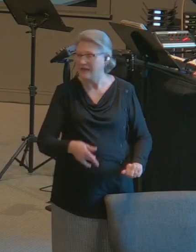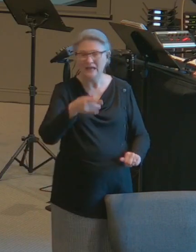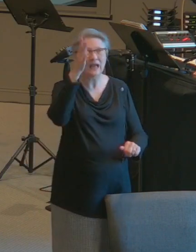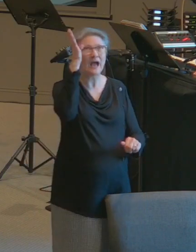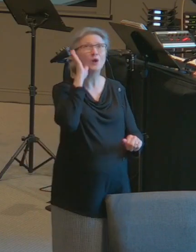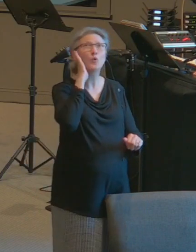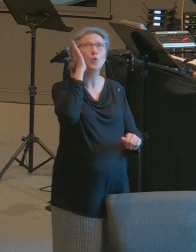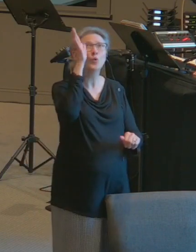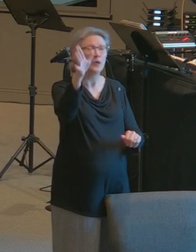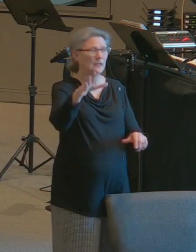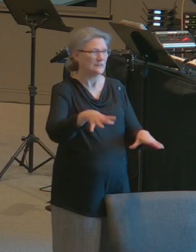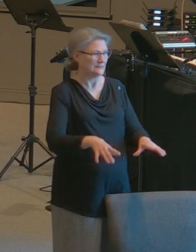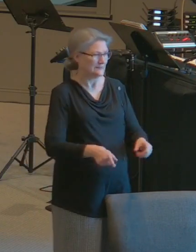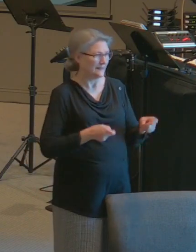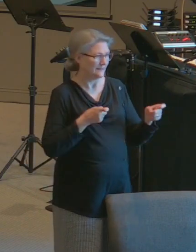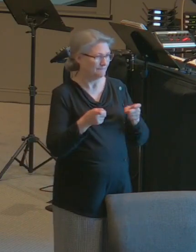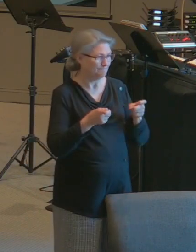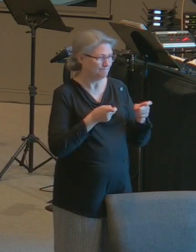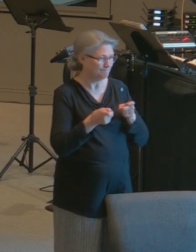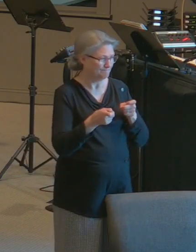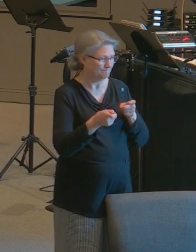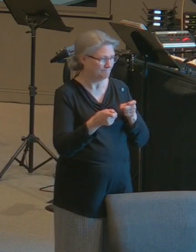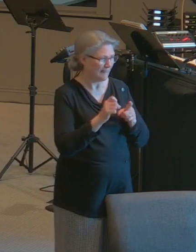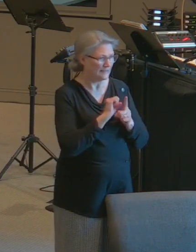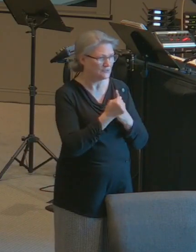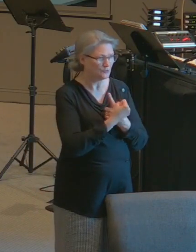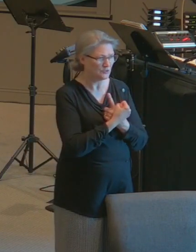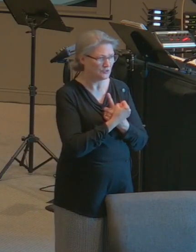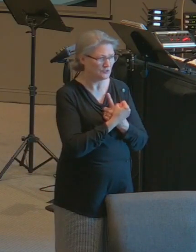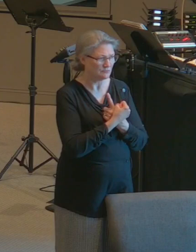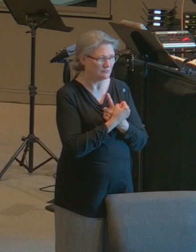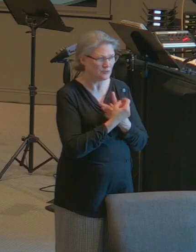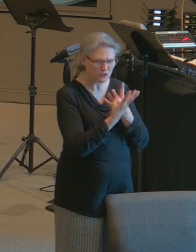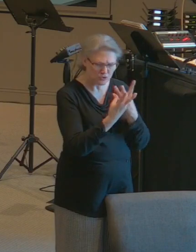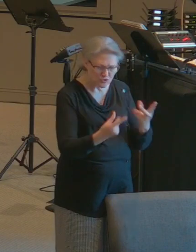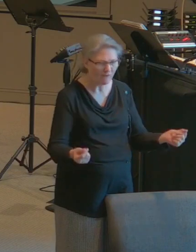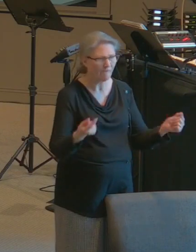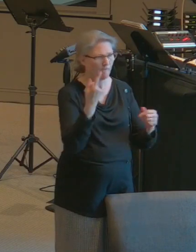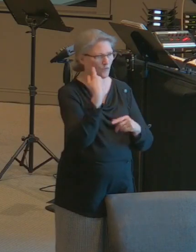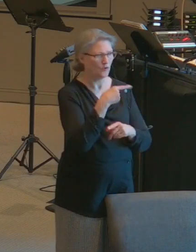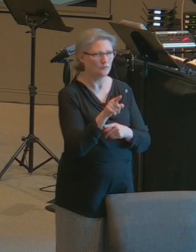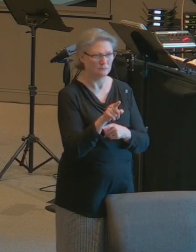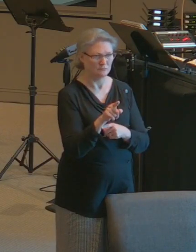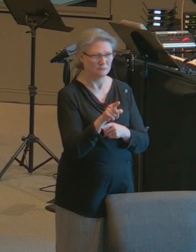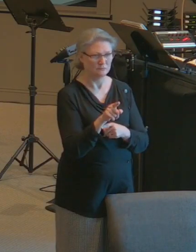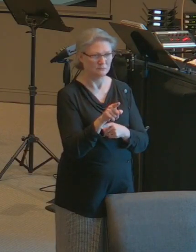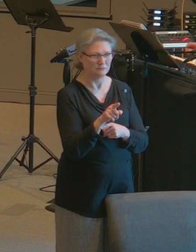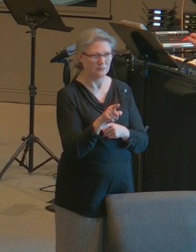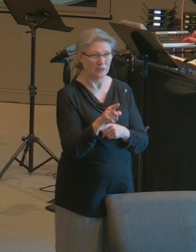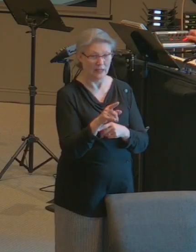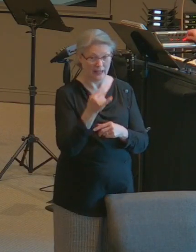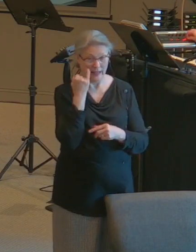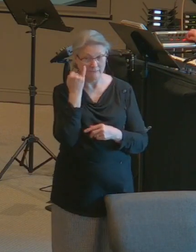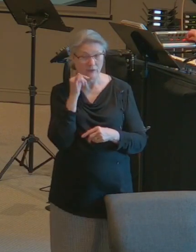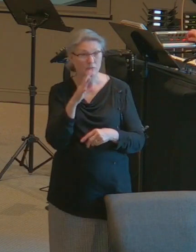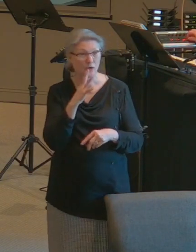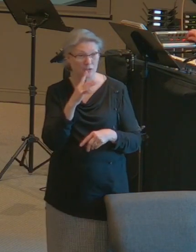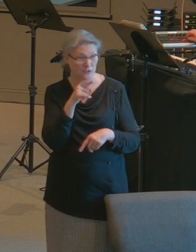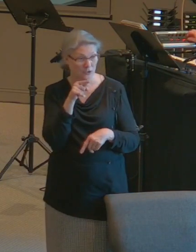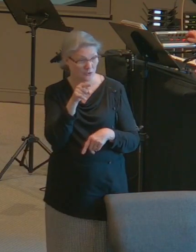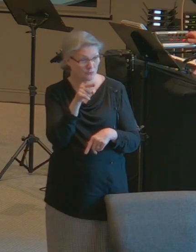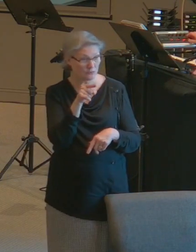take care of that situation for you if I'm talking to you